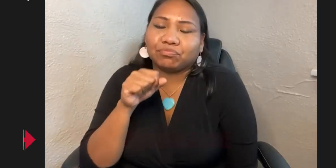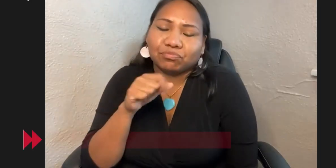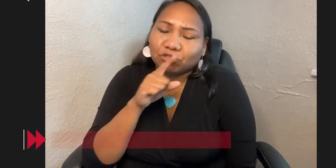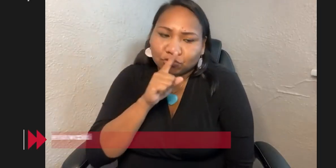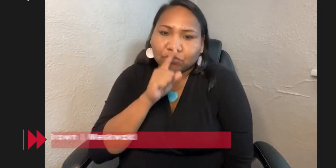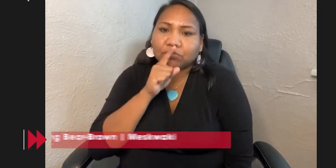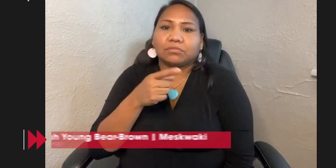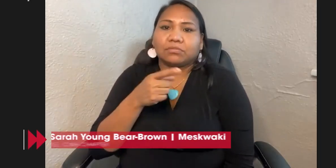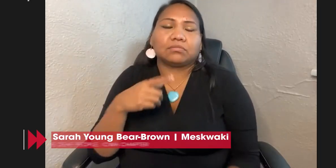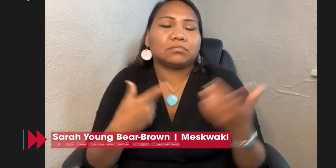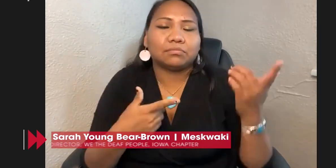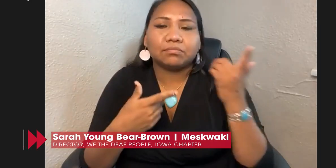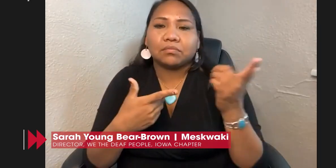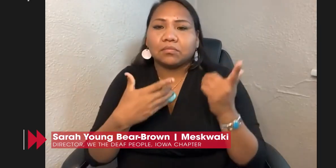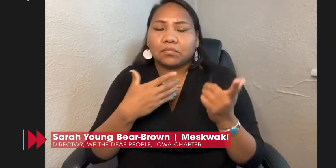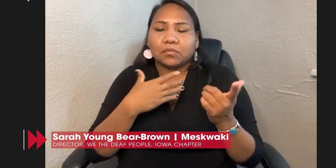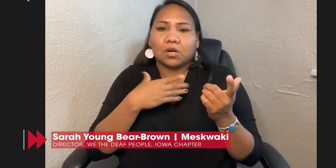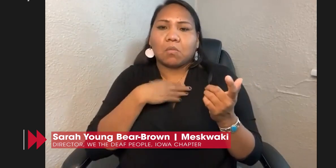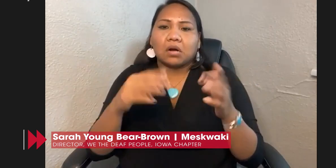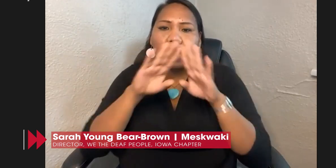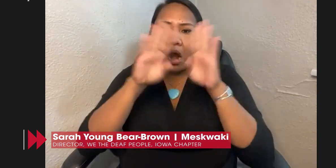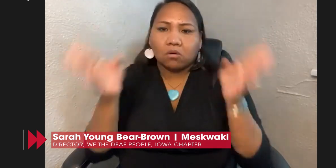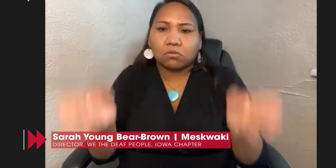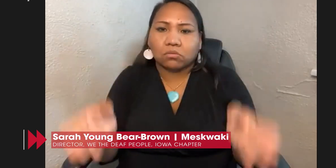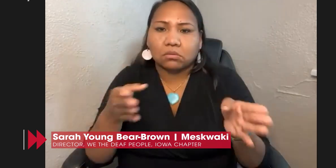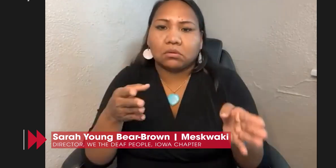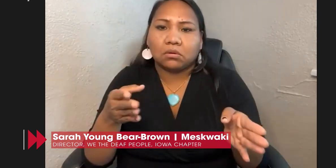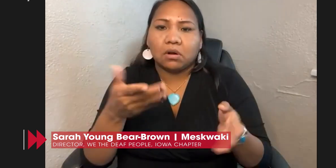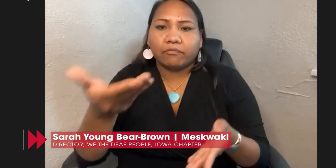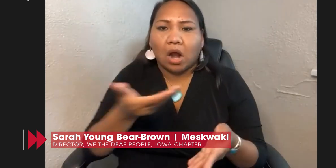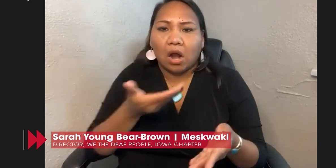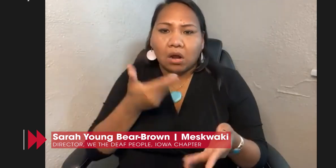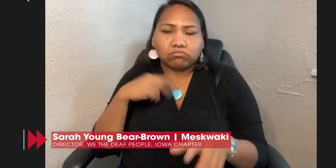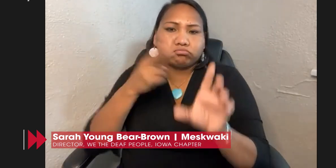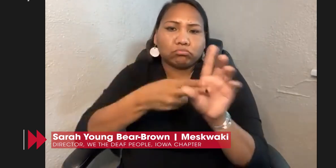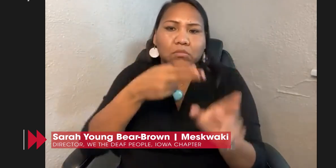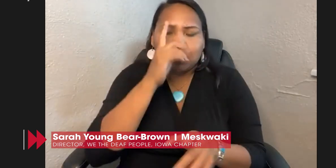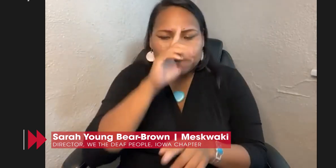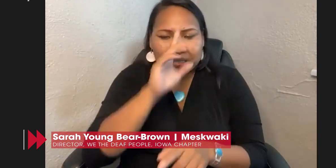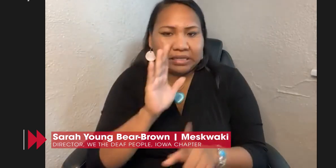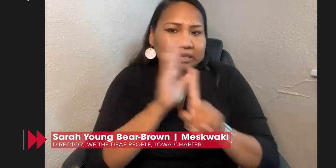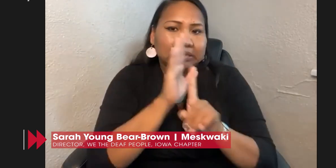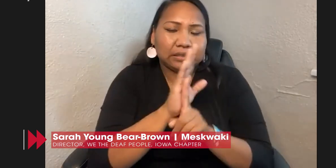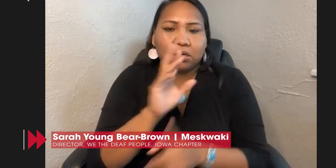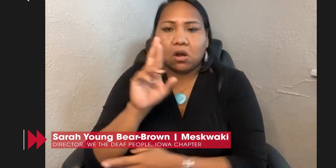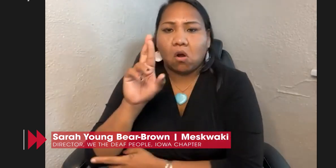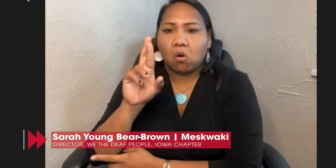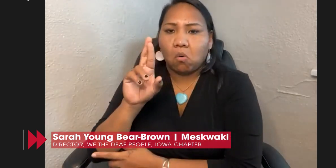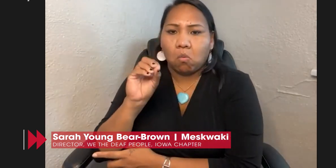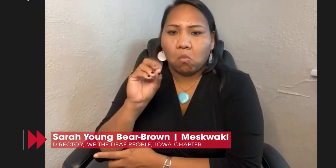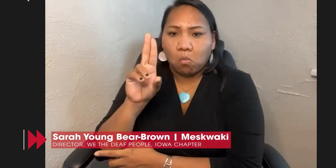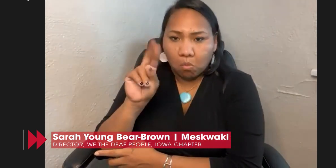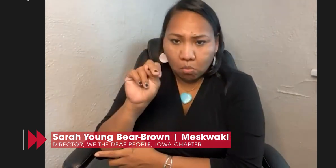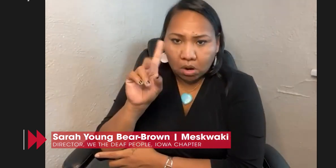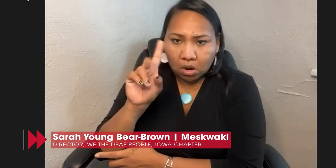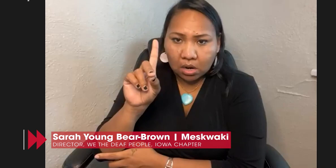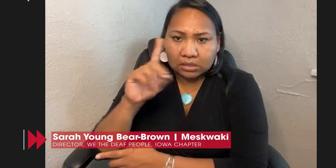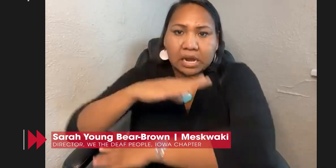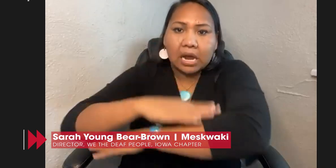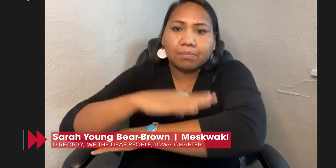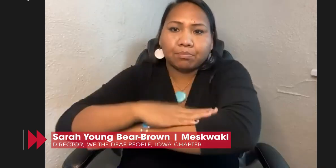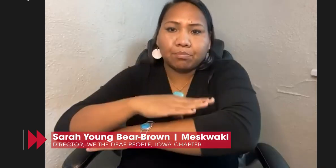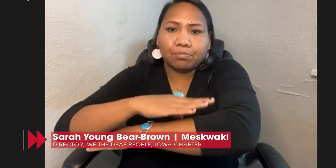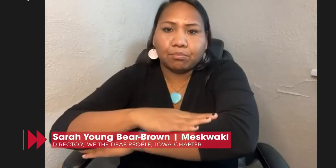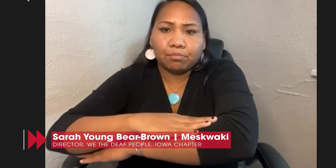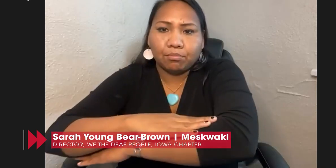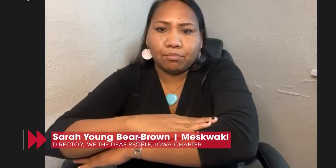Oh, yes, yes, absolutely. I sure can do that. There at the White House, they invited me to be a part of what they call